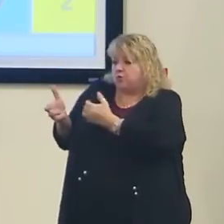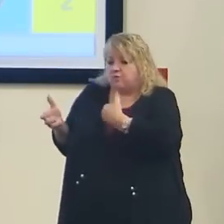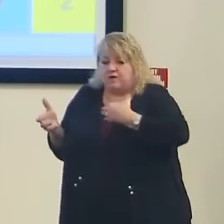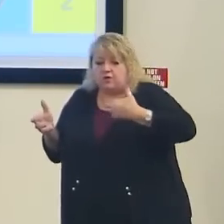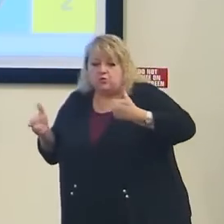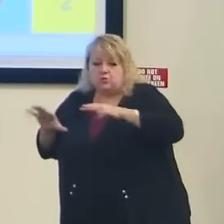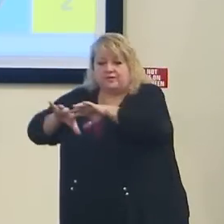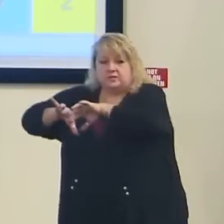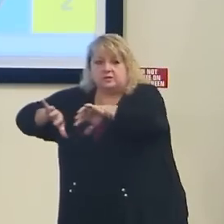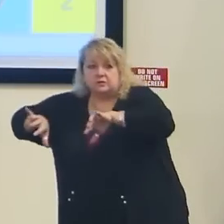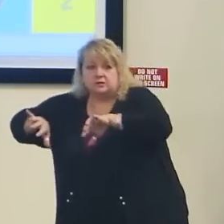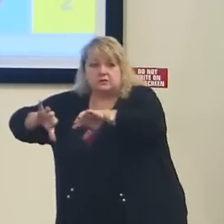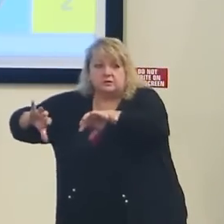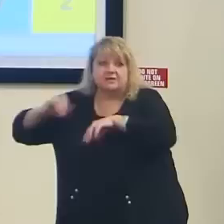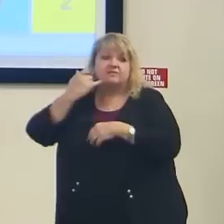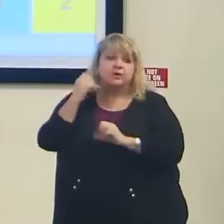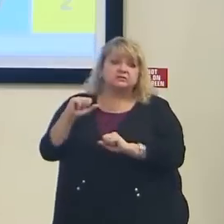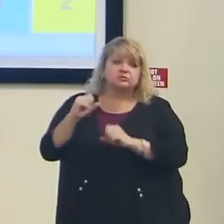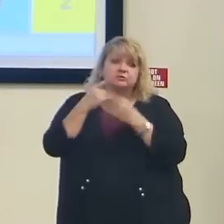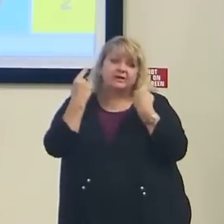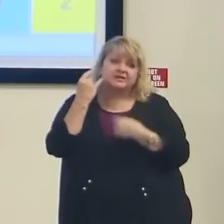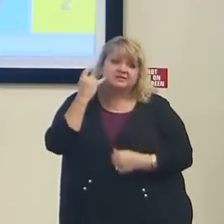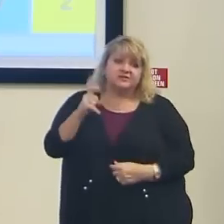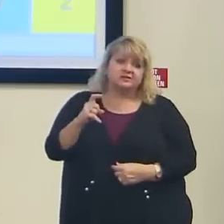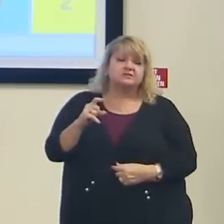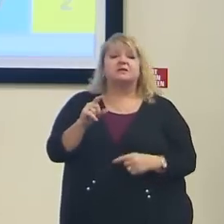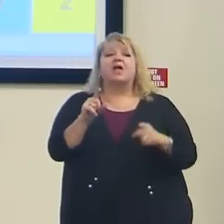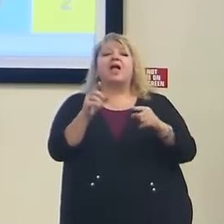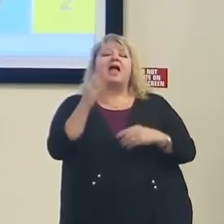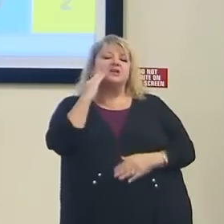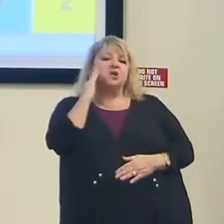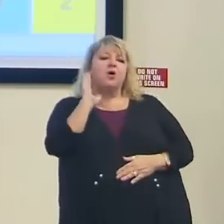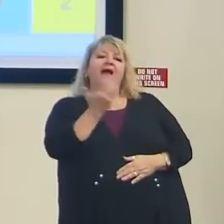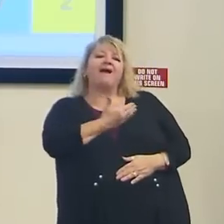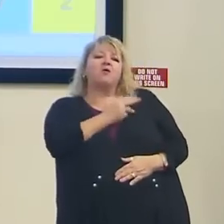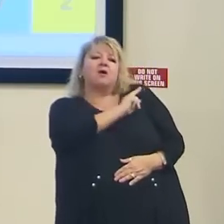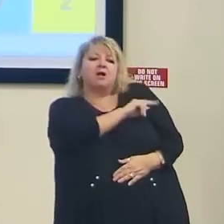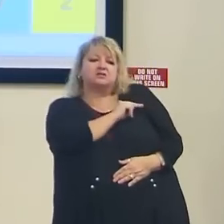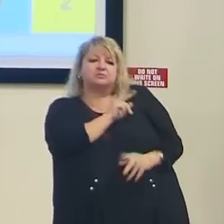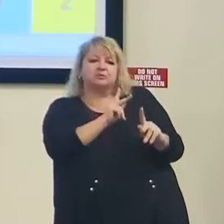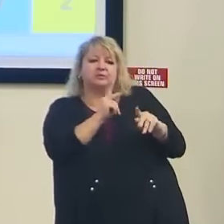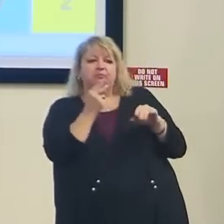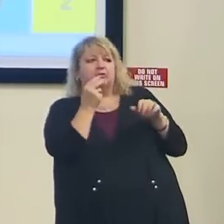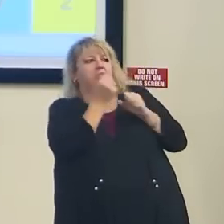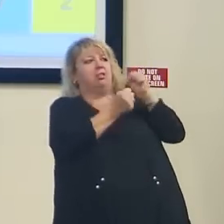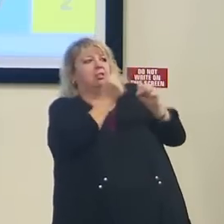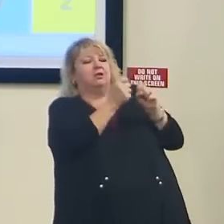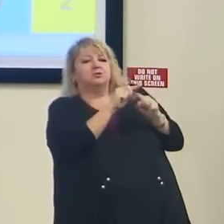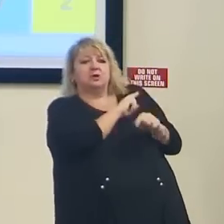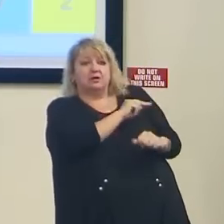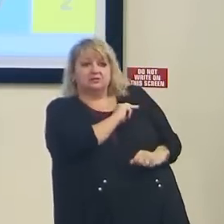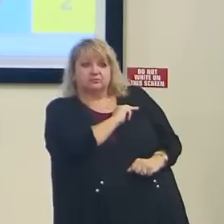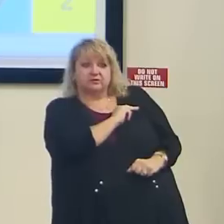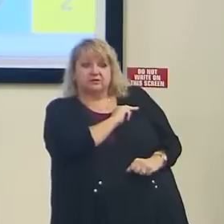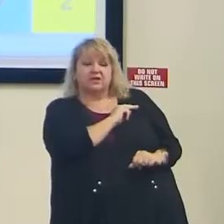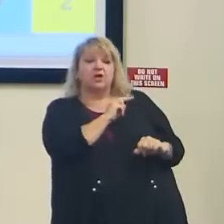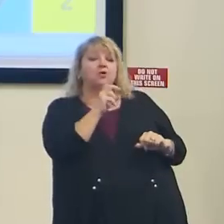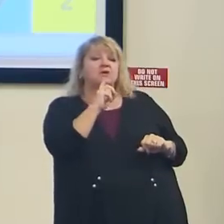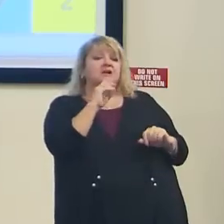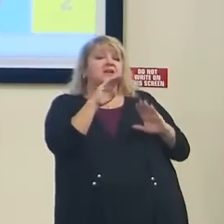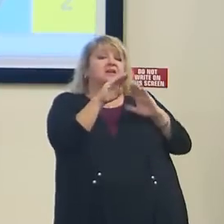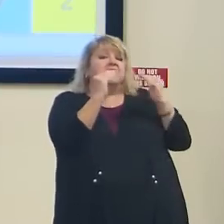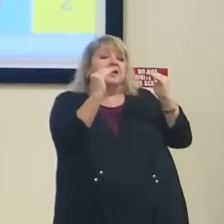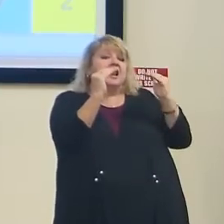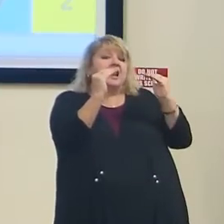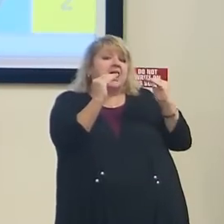although our hospitalization census from COVID has gone down a little bit, it still is higher than it was